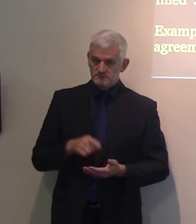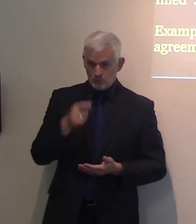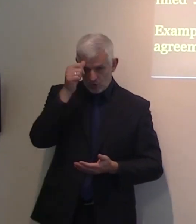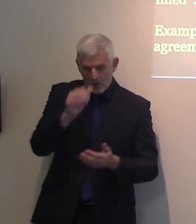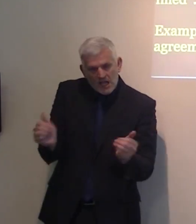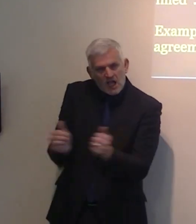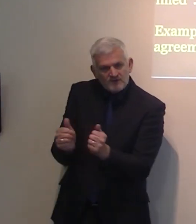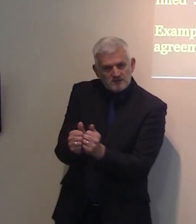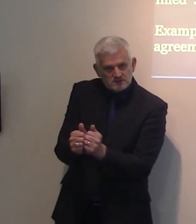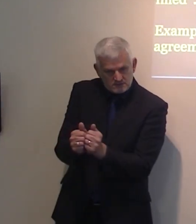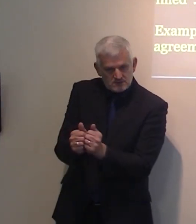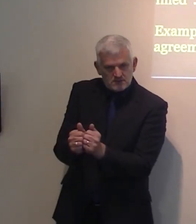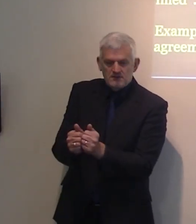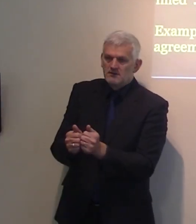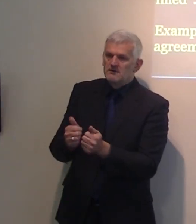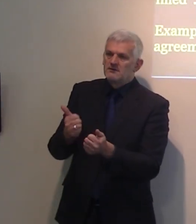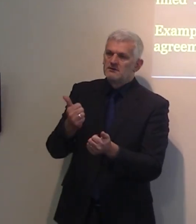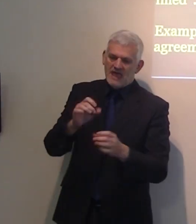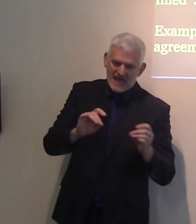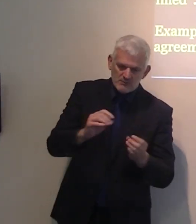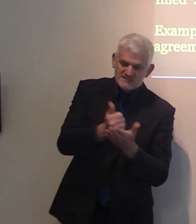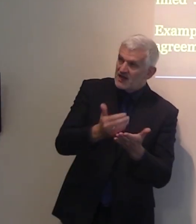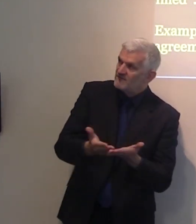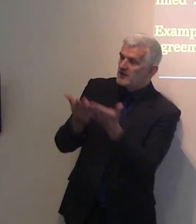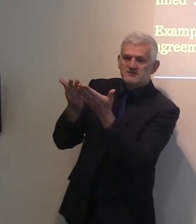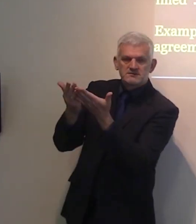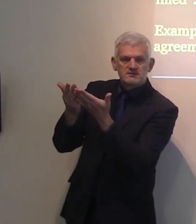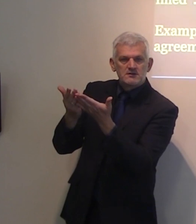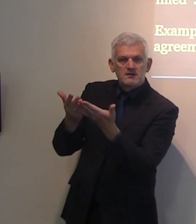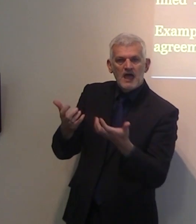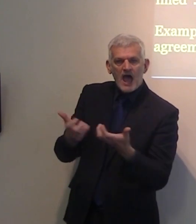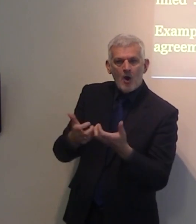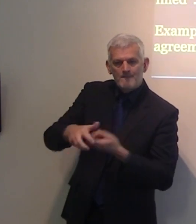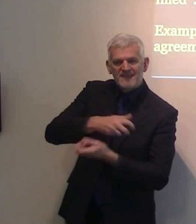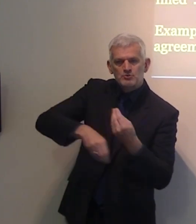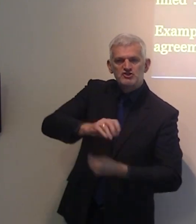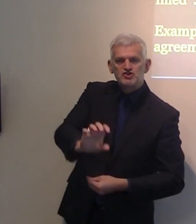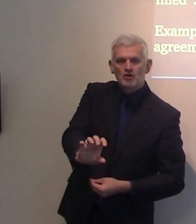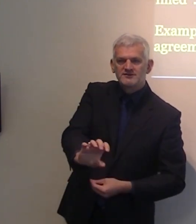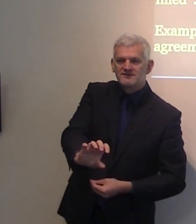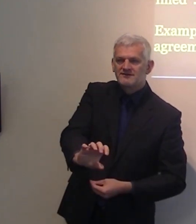offerings were made and mixed with salt. What? What? That makes them to last.